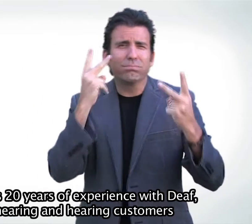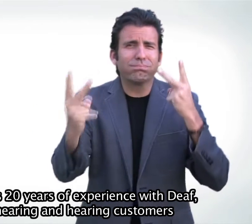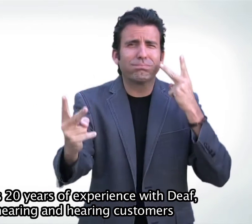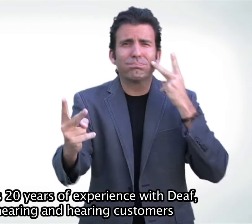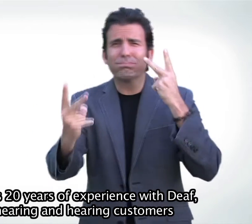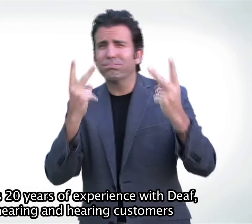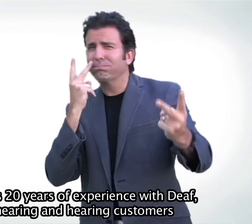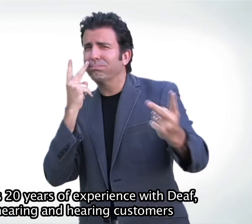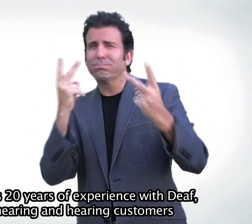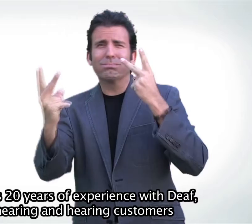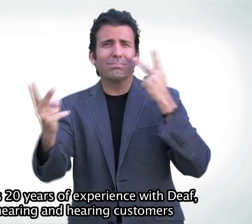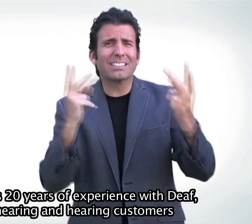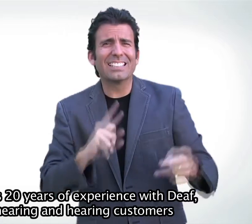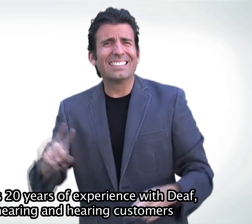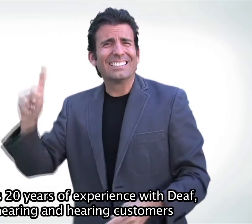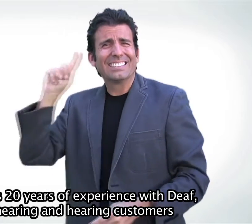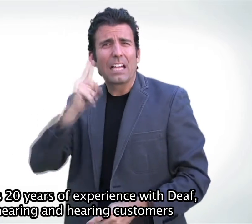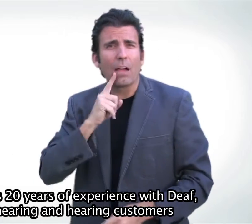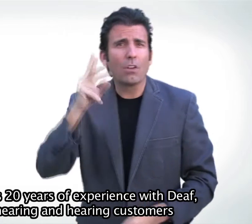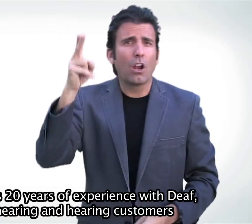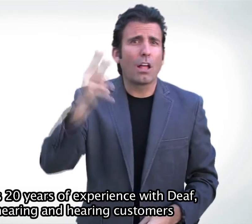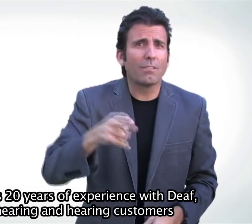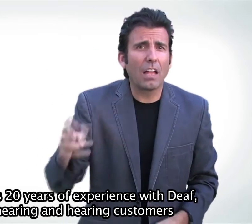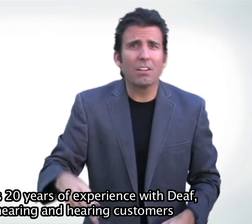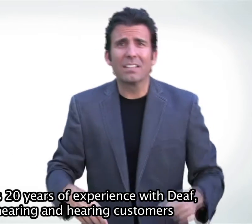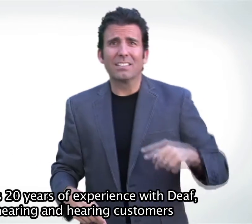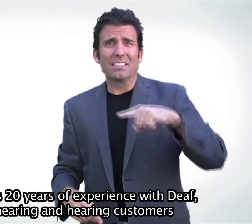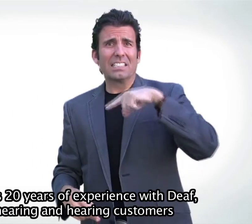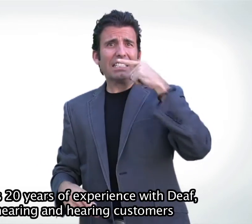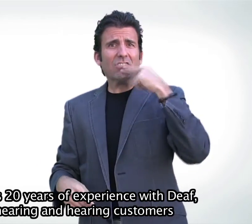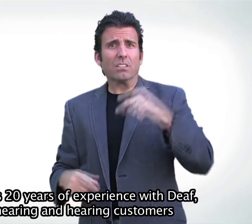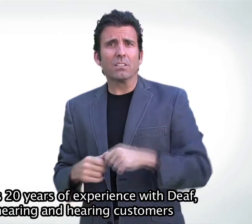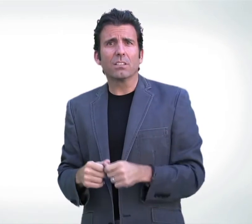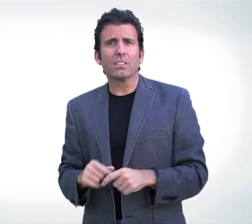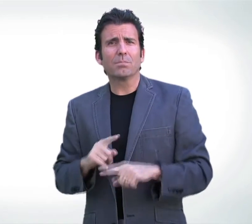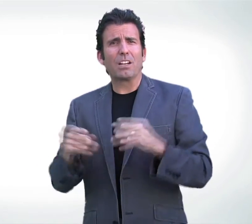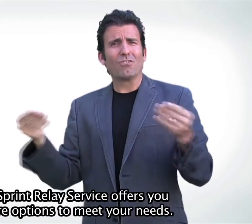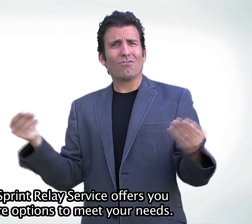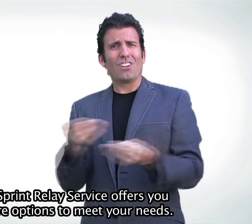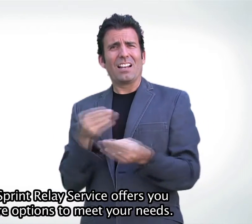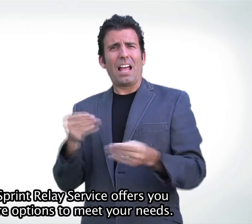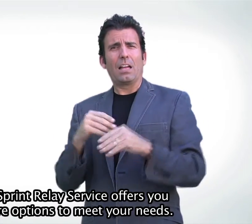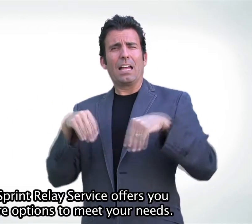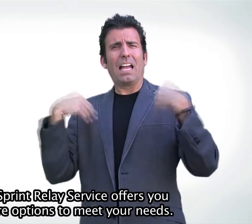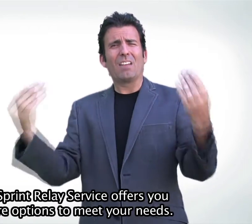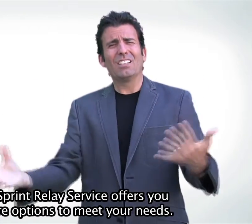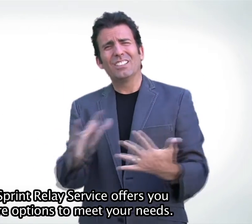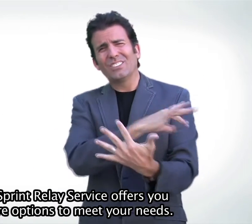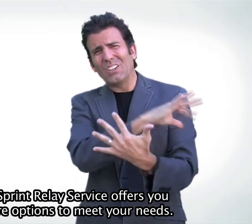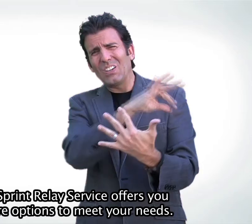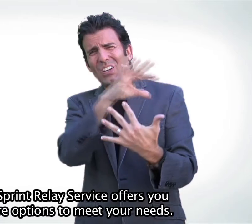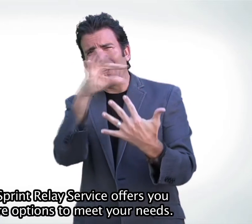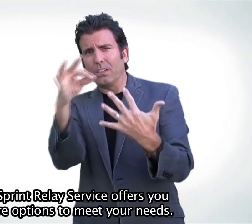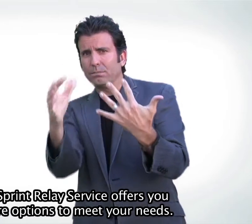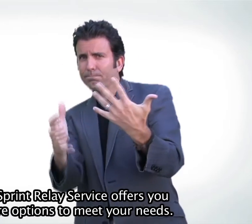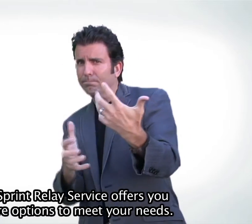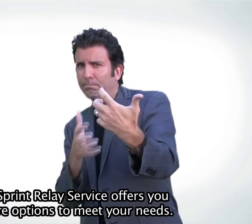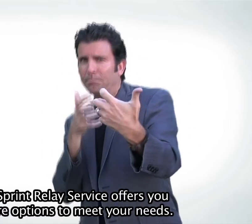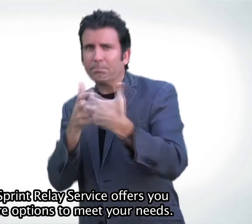hearing customers. And now, Sprint Relay Service offers many more options to meet